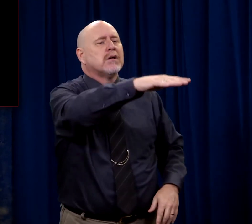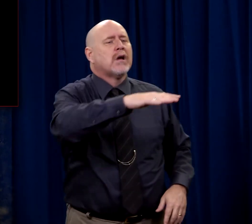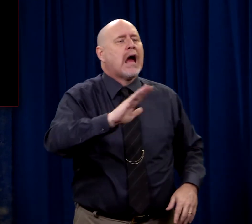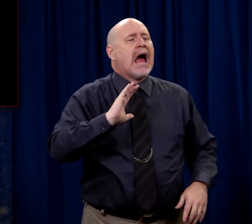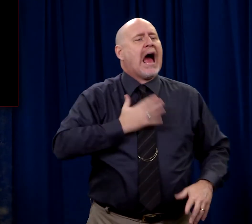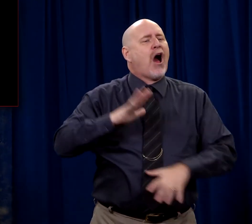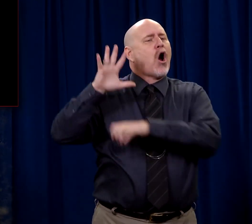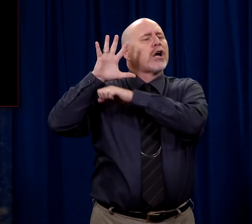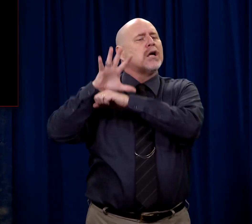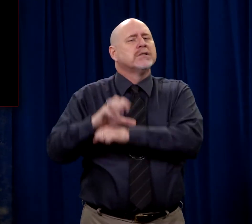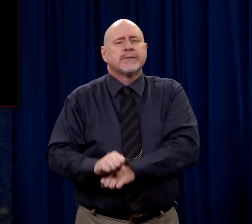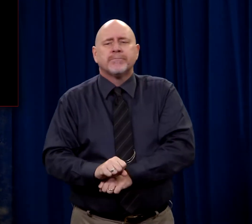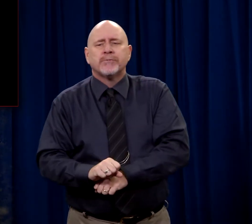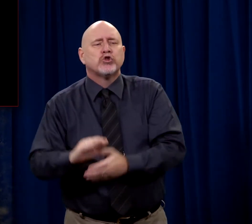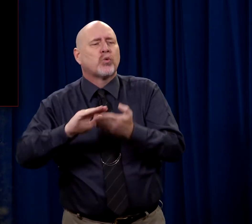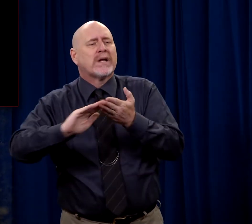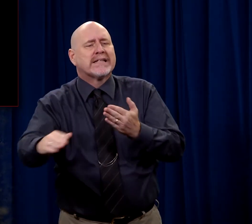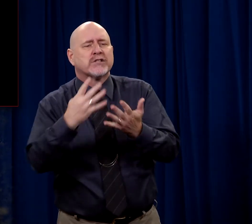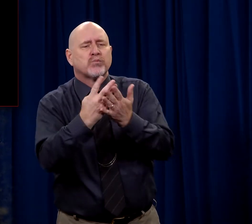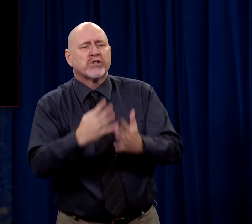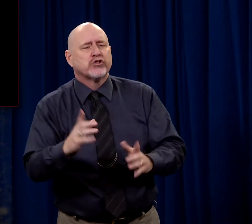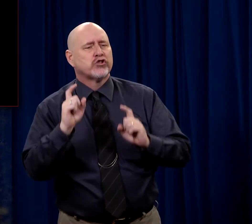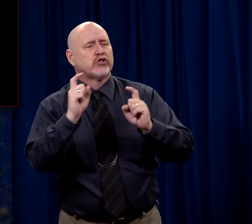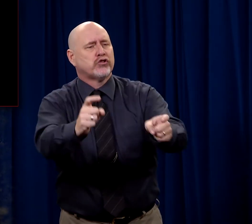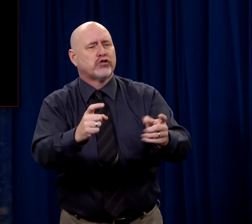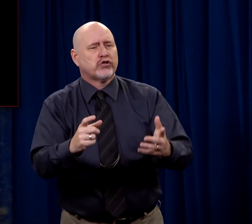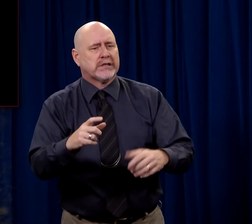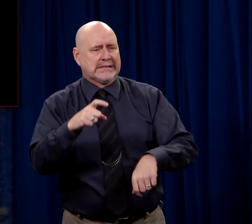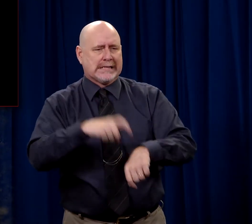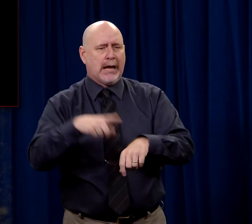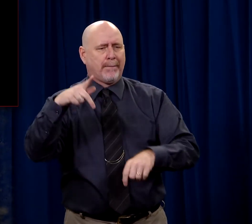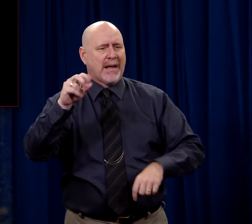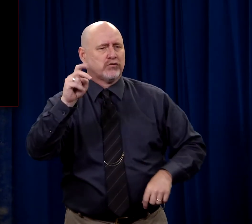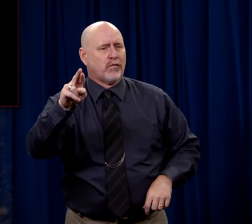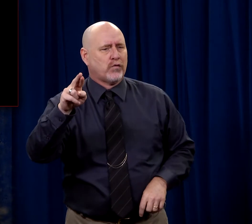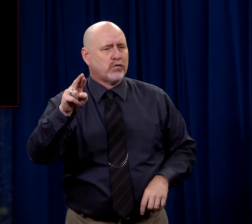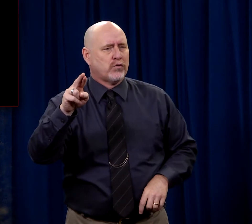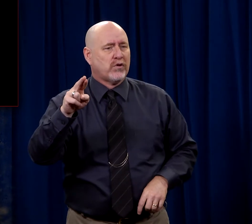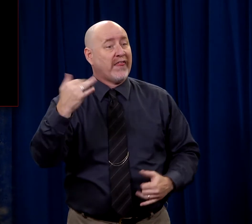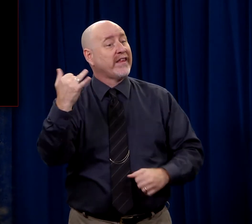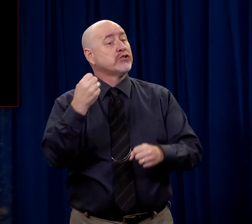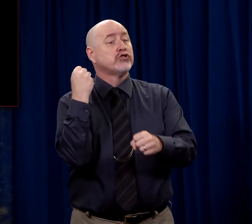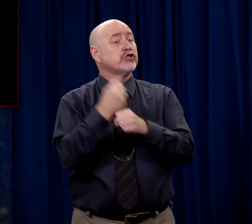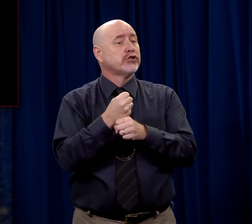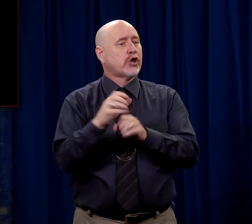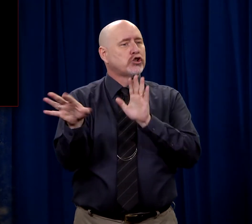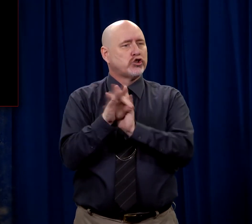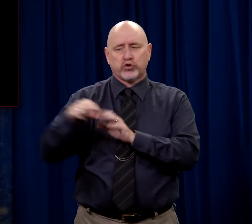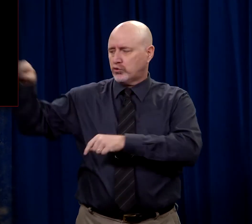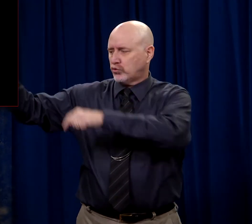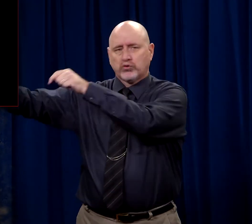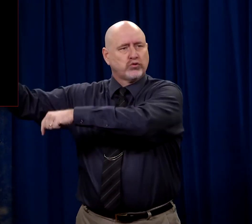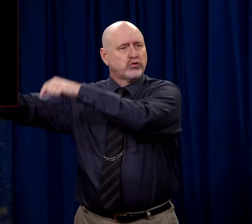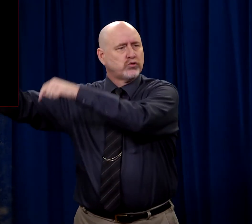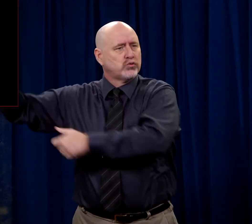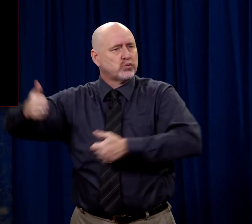It is our custom to release a prisoner to you at the Passover. This year you must choose